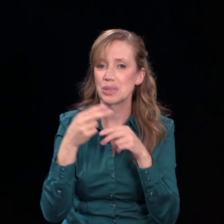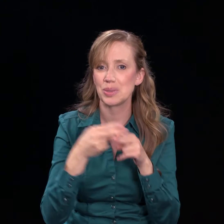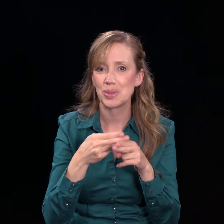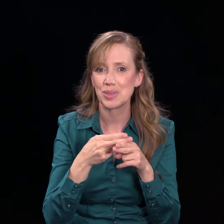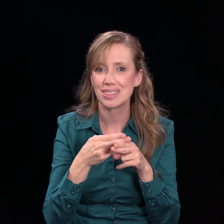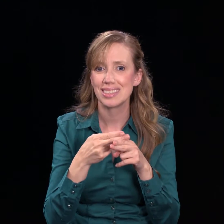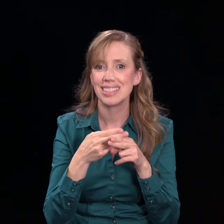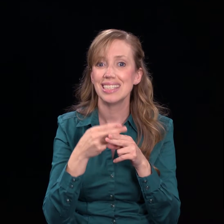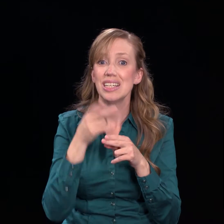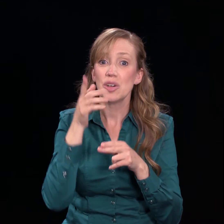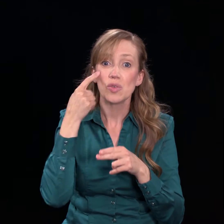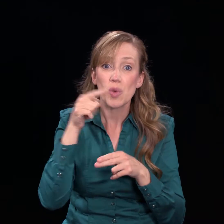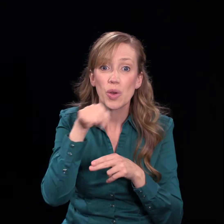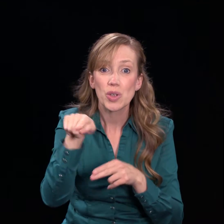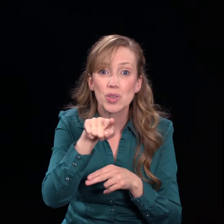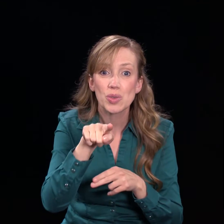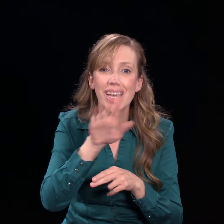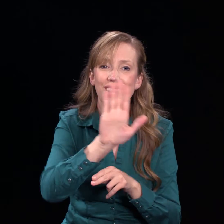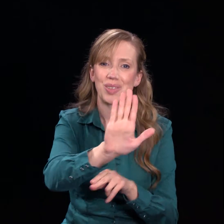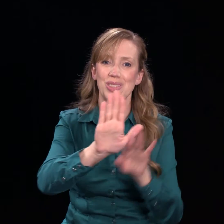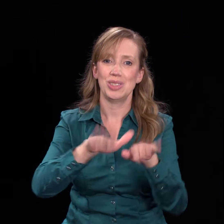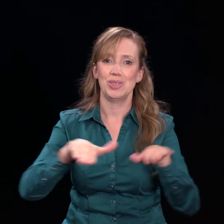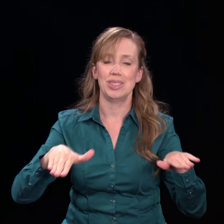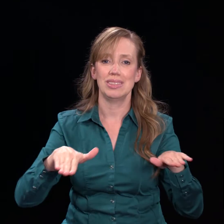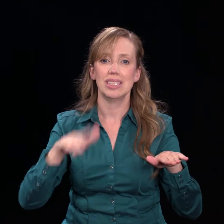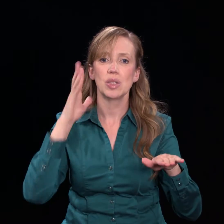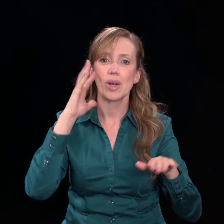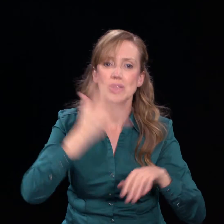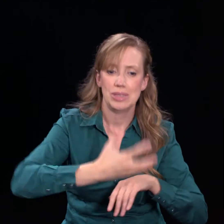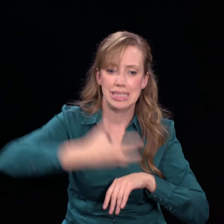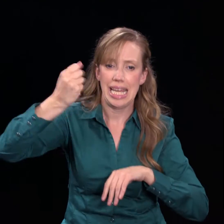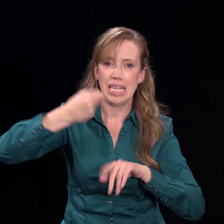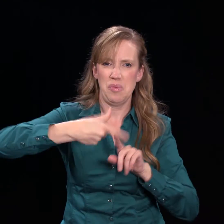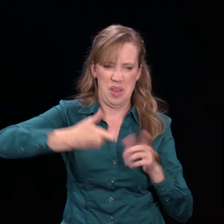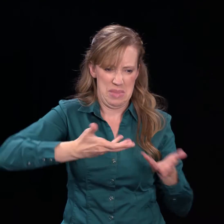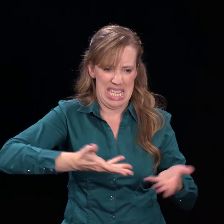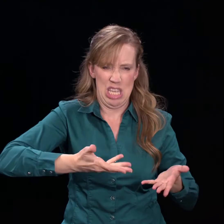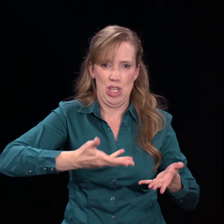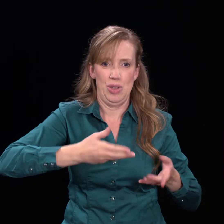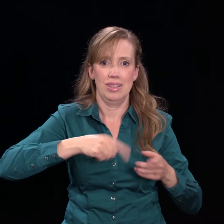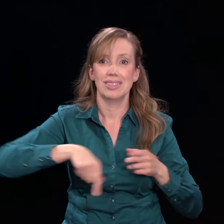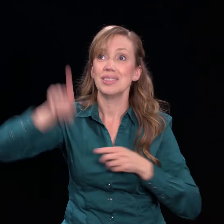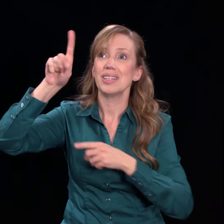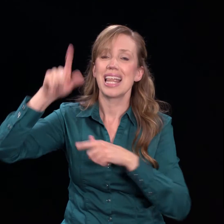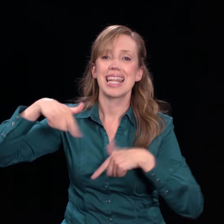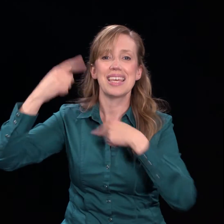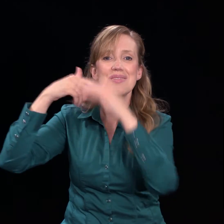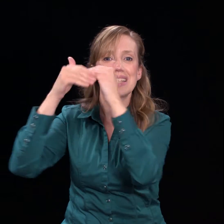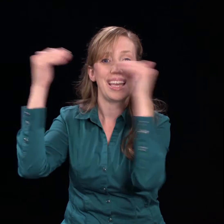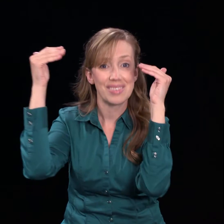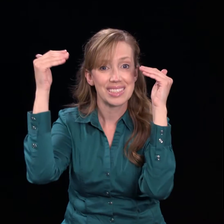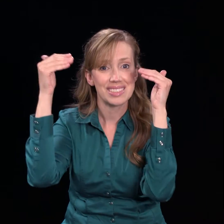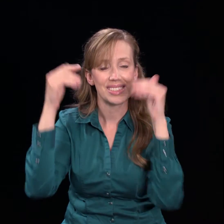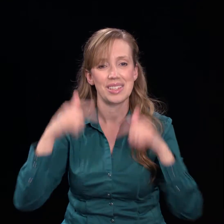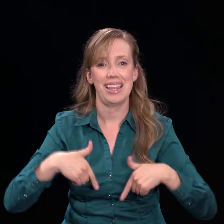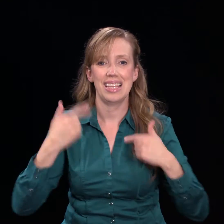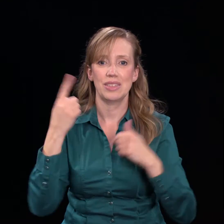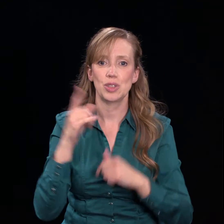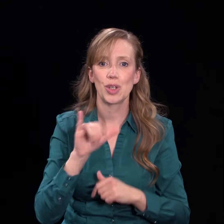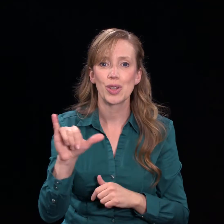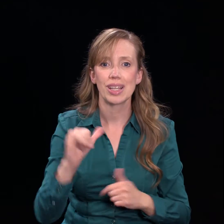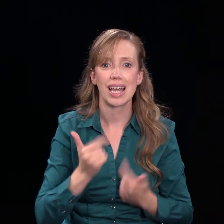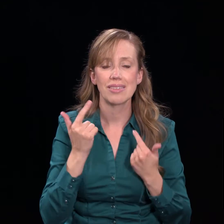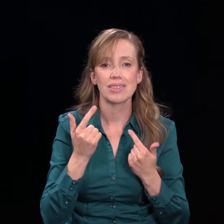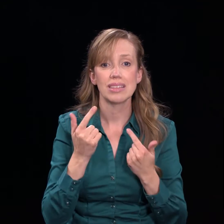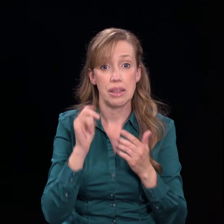children. And he wants to take them out of here and on to there, to heaven, so they can live eternally. That